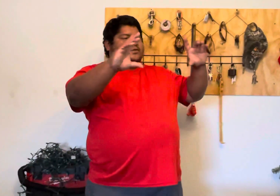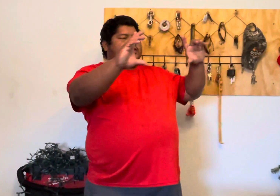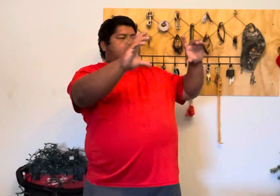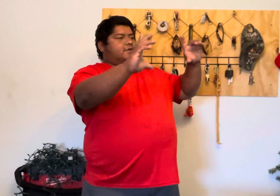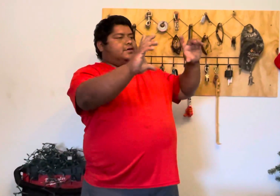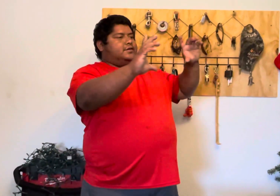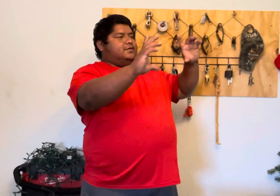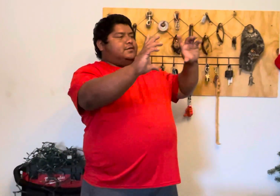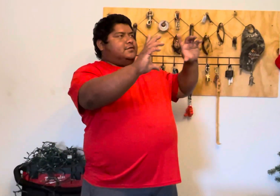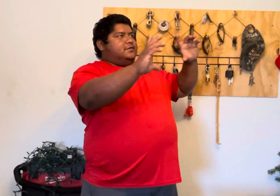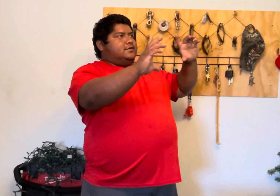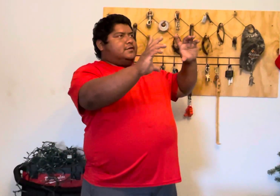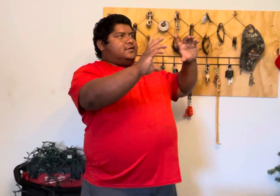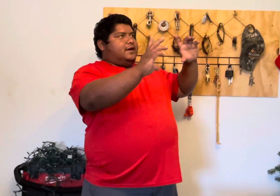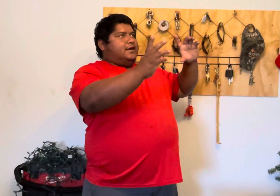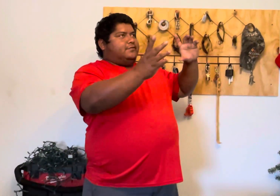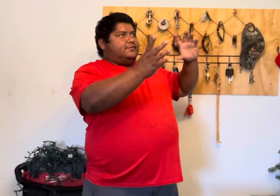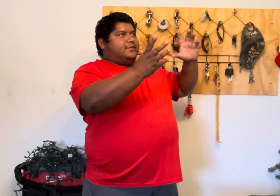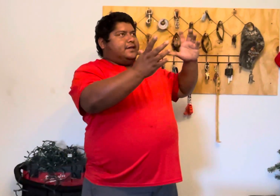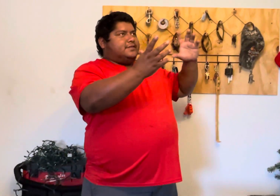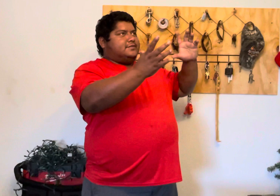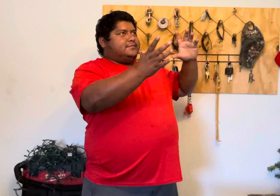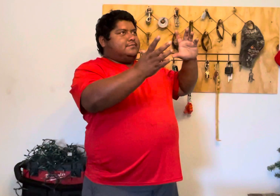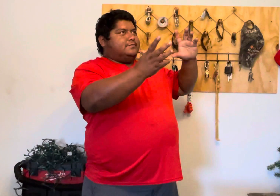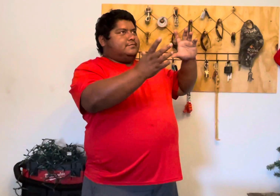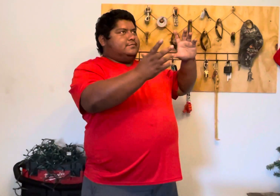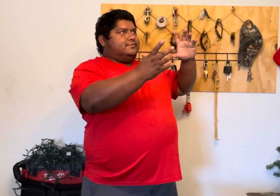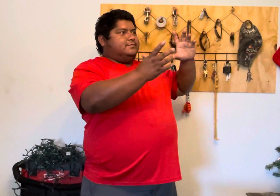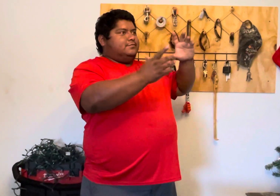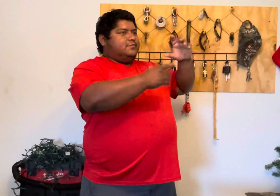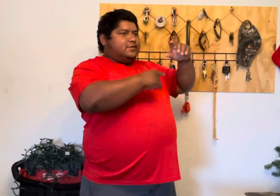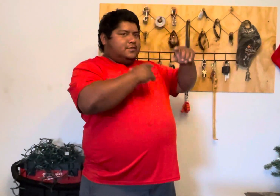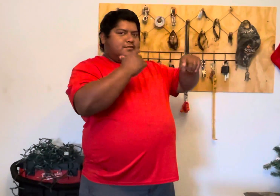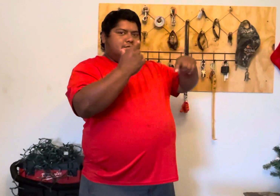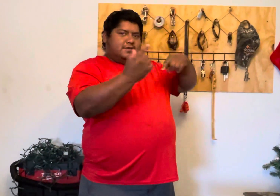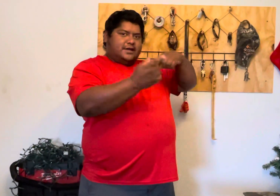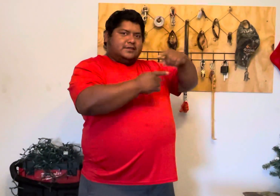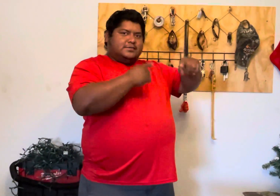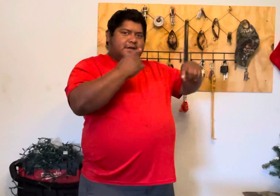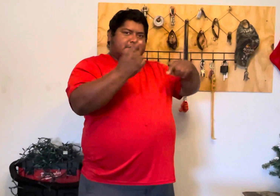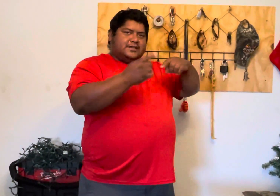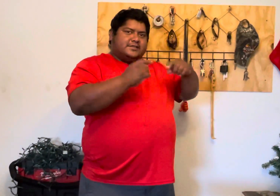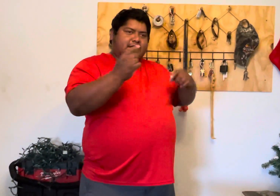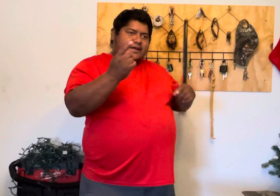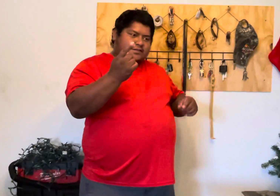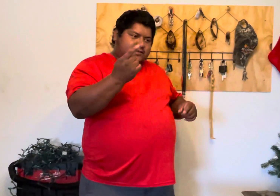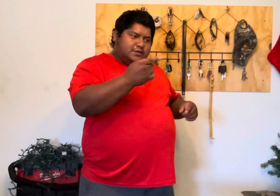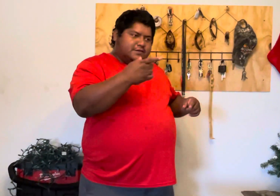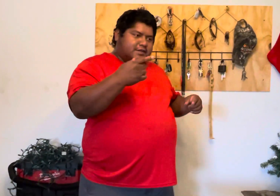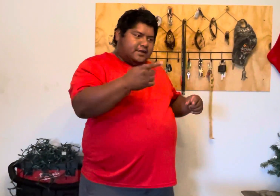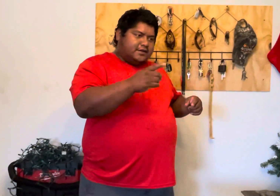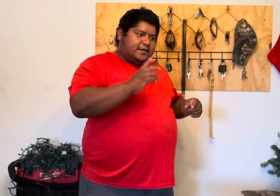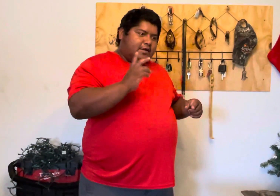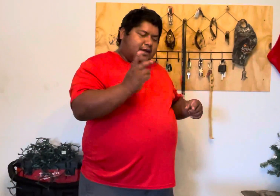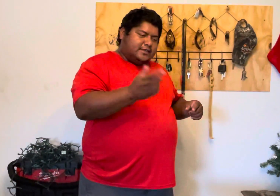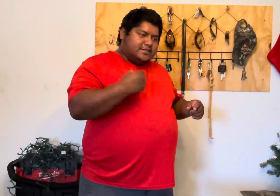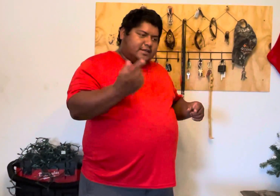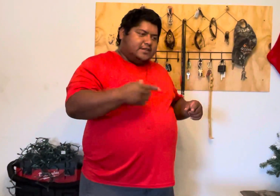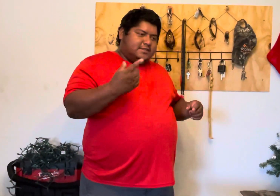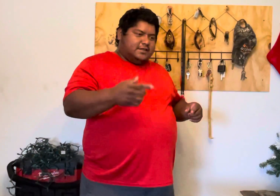circular kind of i guess it's like a triangle disc yeah some type of disc that has grooves in it and that actually cuts it